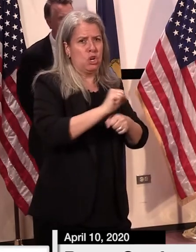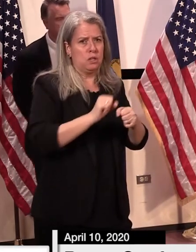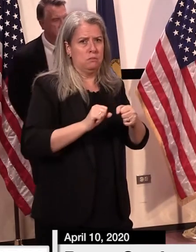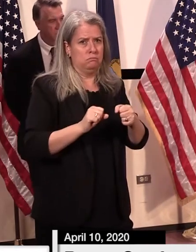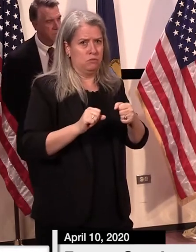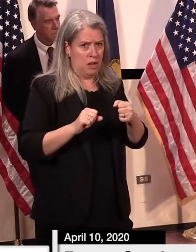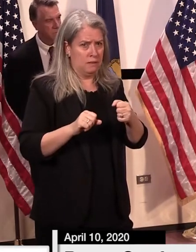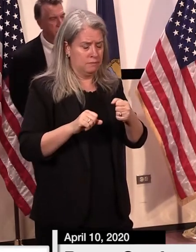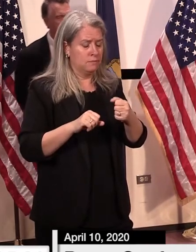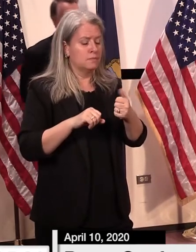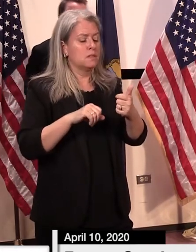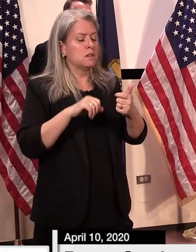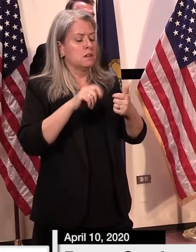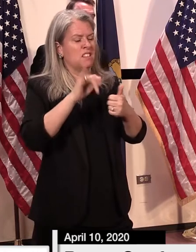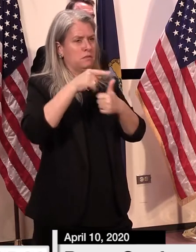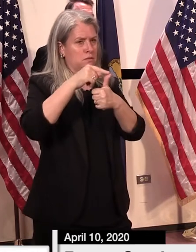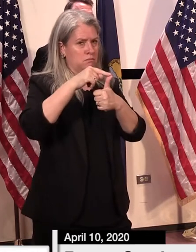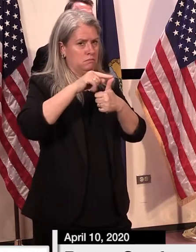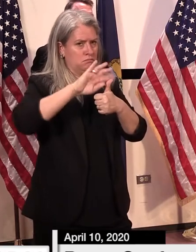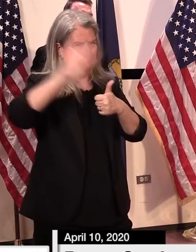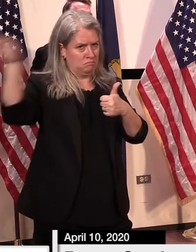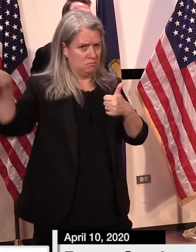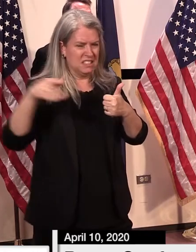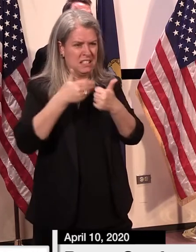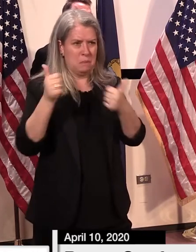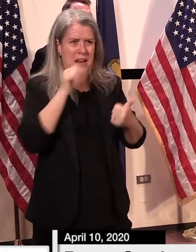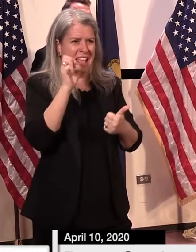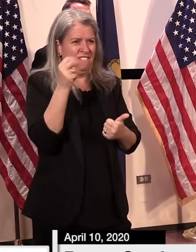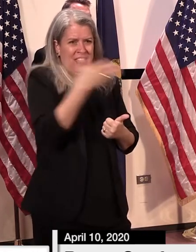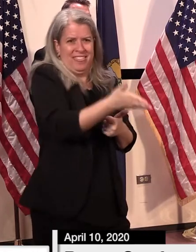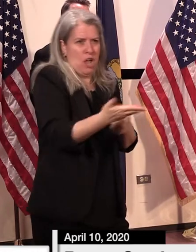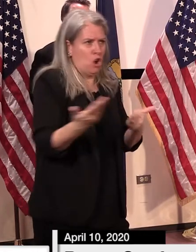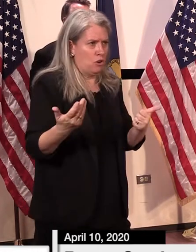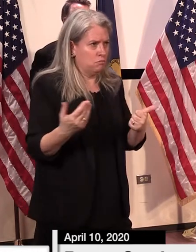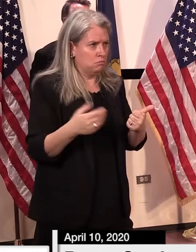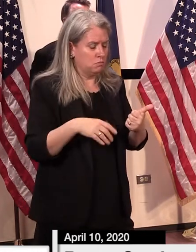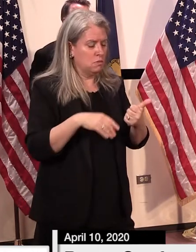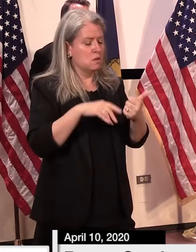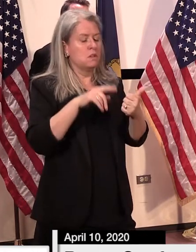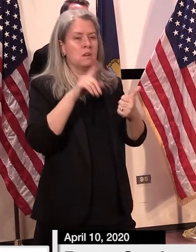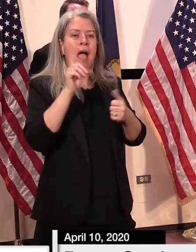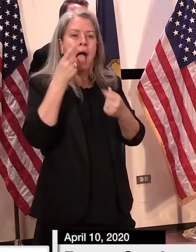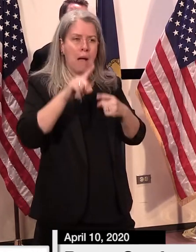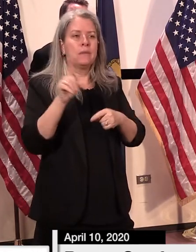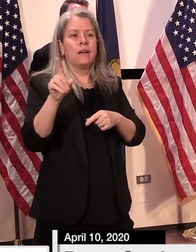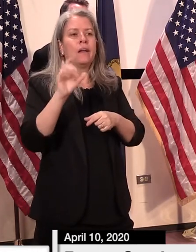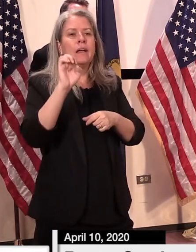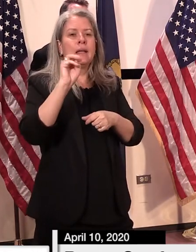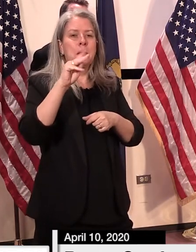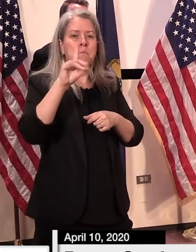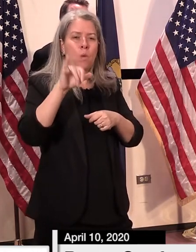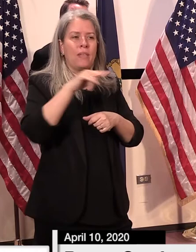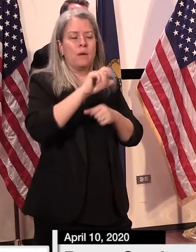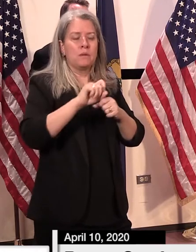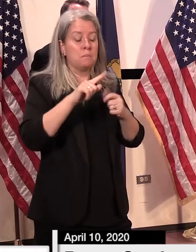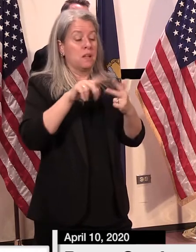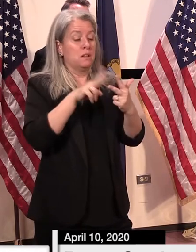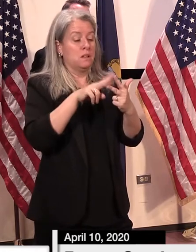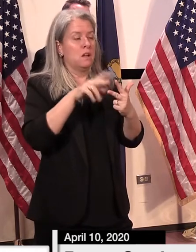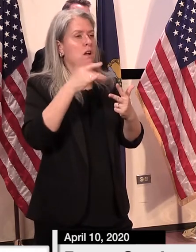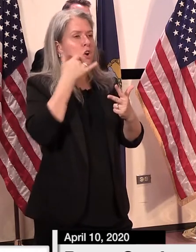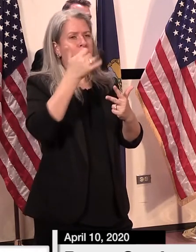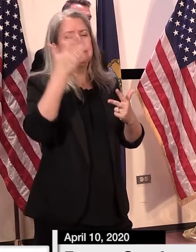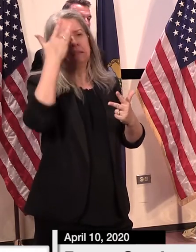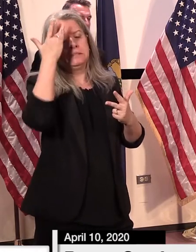next one um had actually uh was uh called out six on march